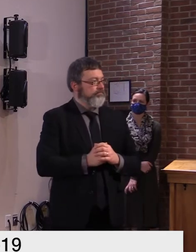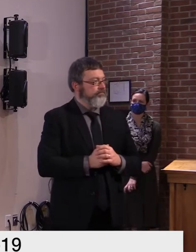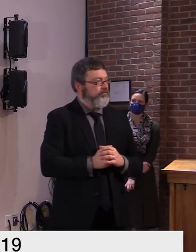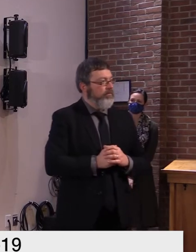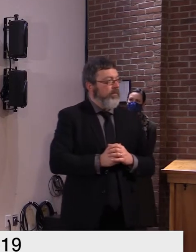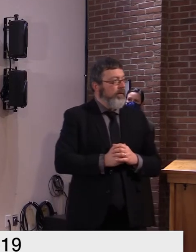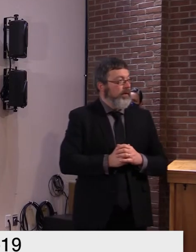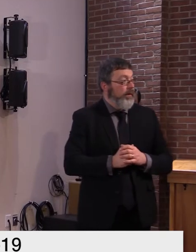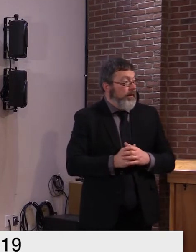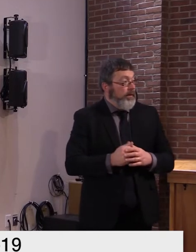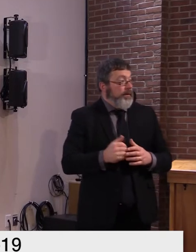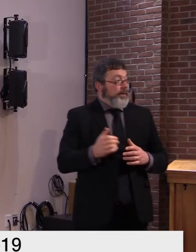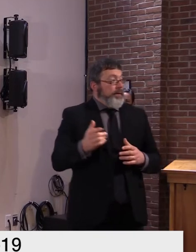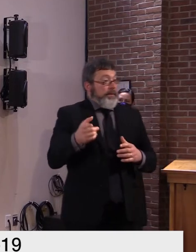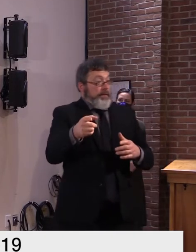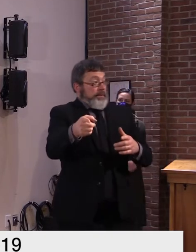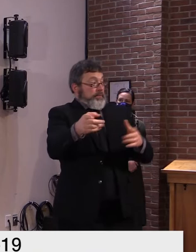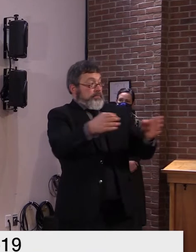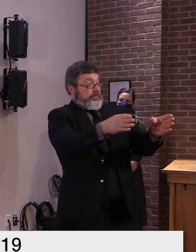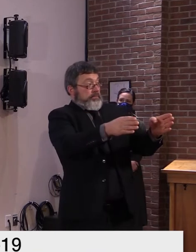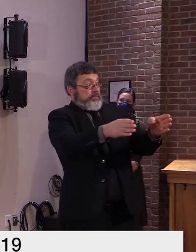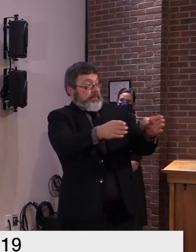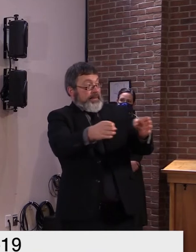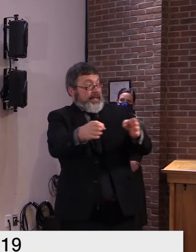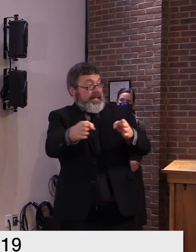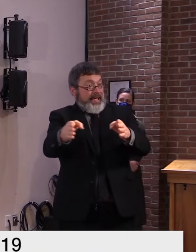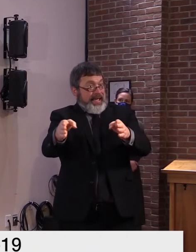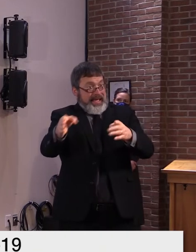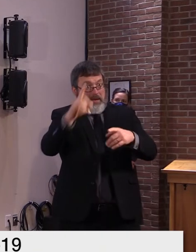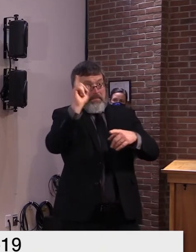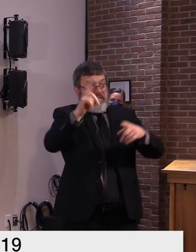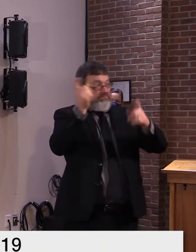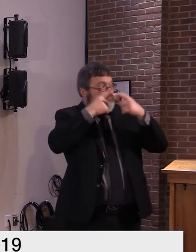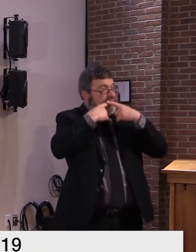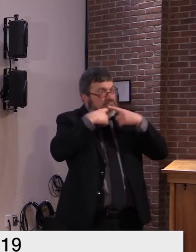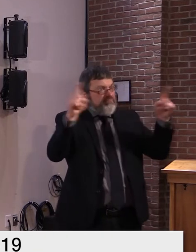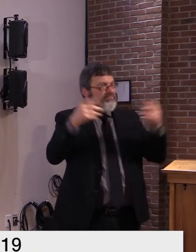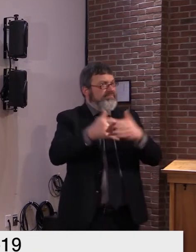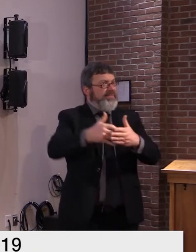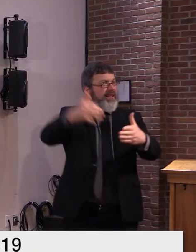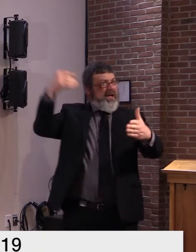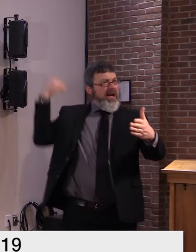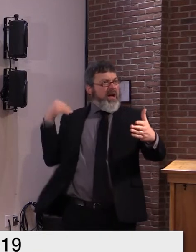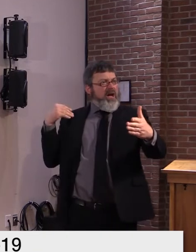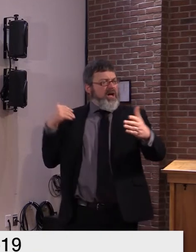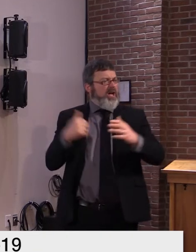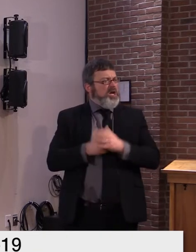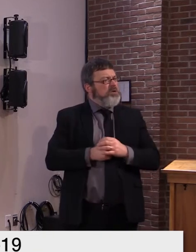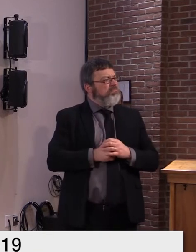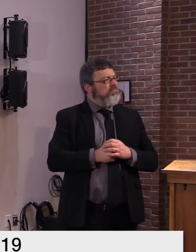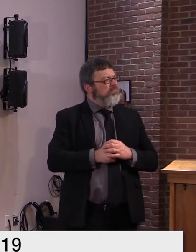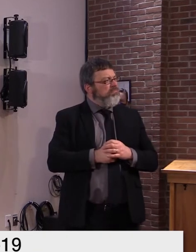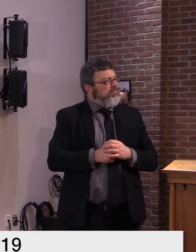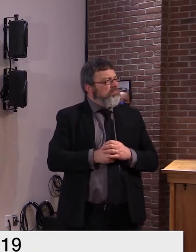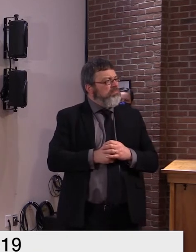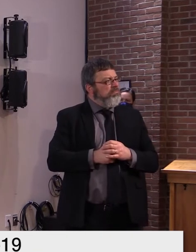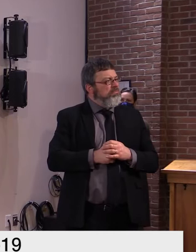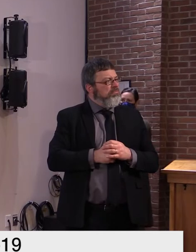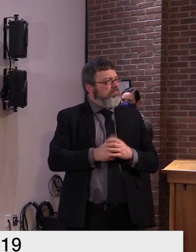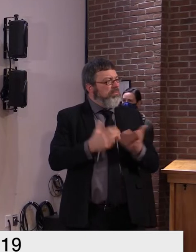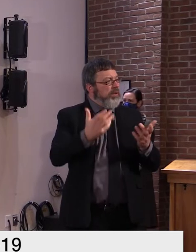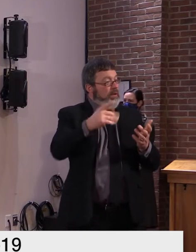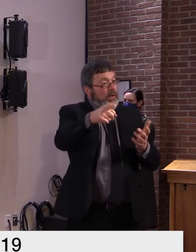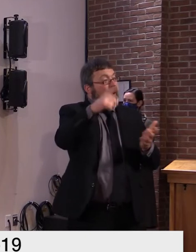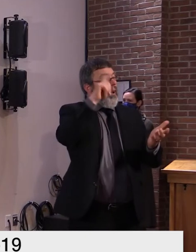this uh the towns and municipalities need to know this uh or have this uh in uh in law before the end of the